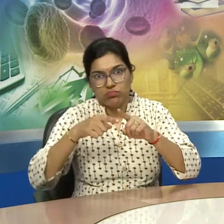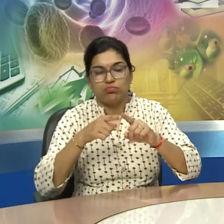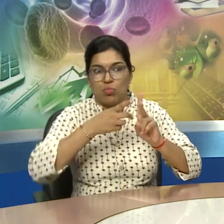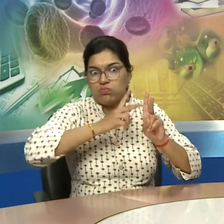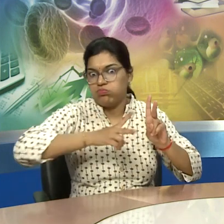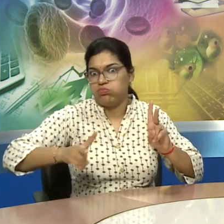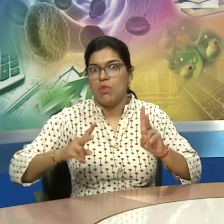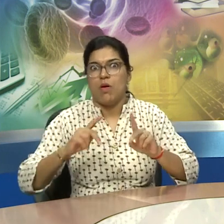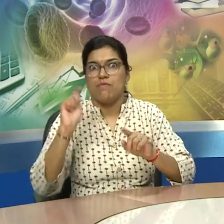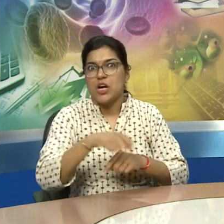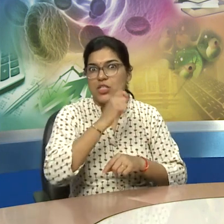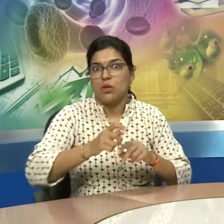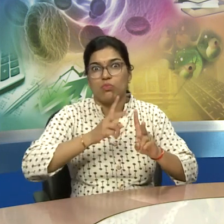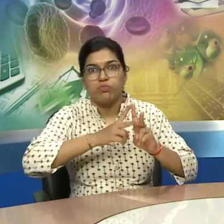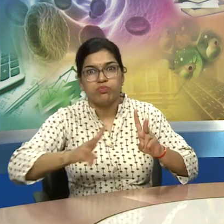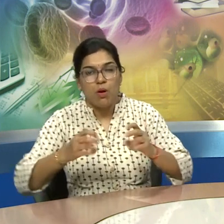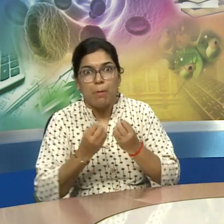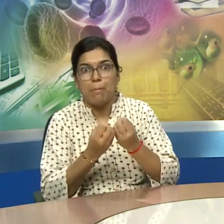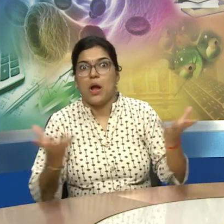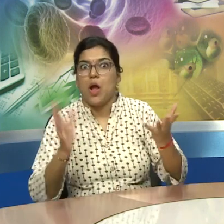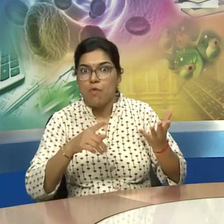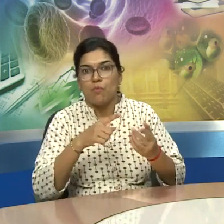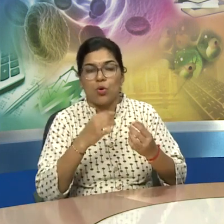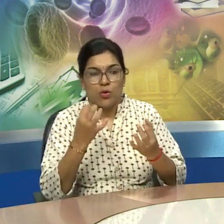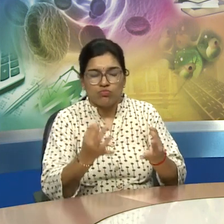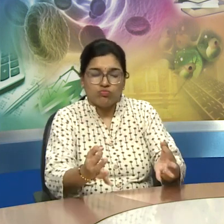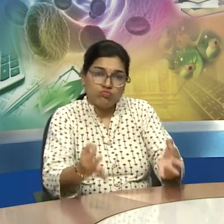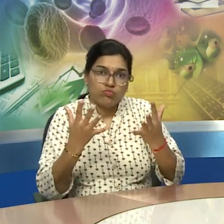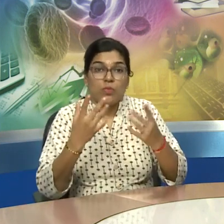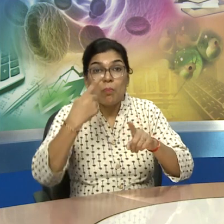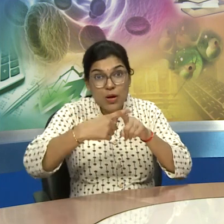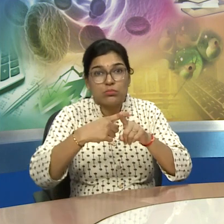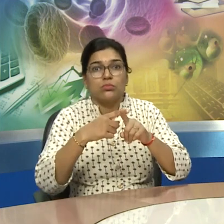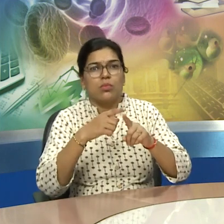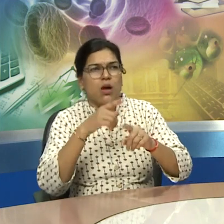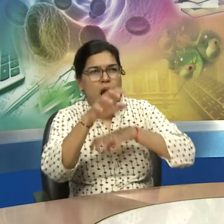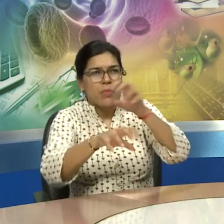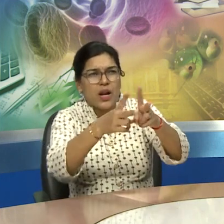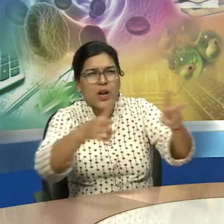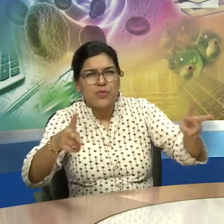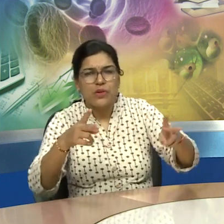in all these places they fashioned a large variety of well-made tools